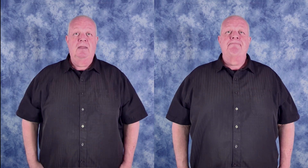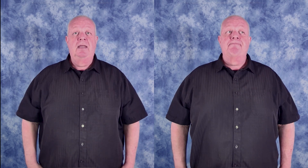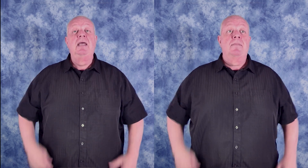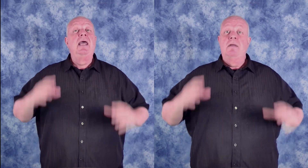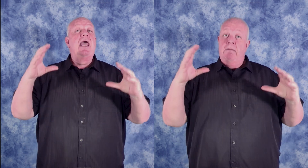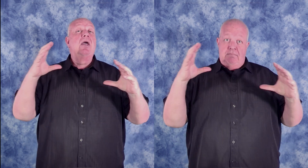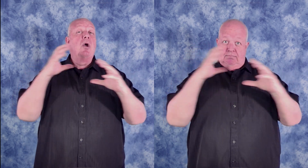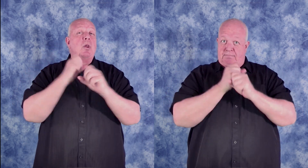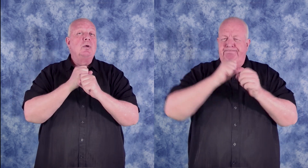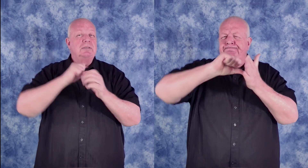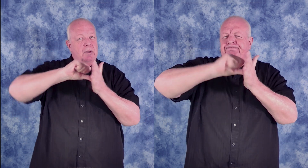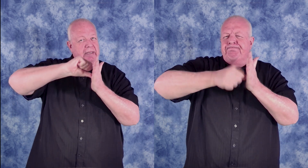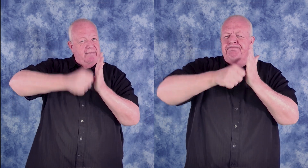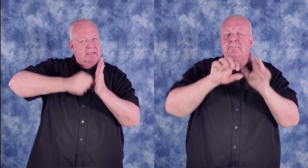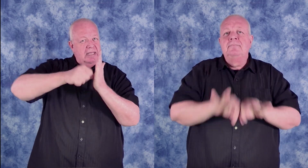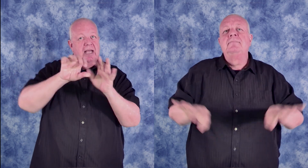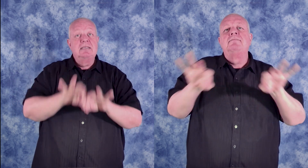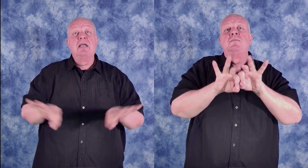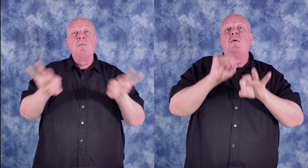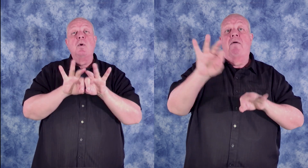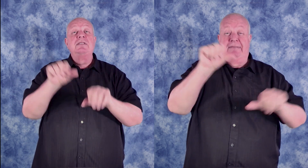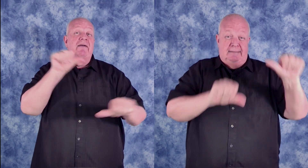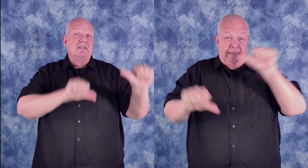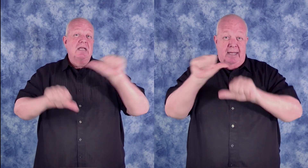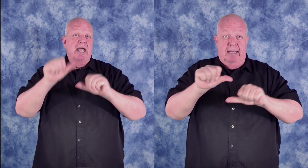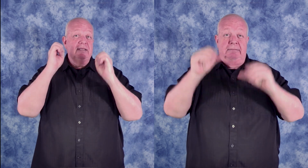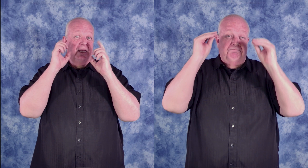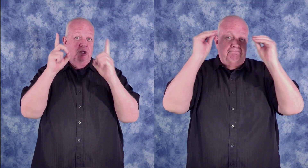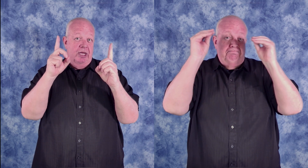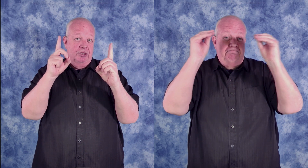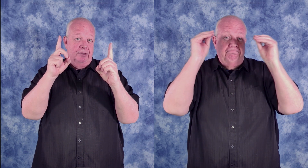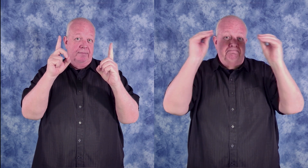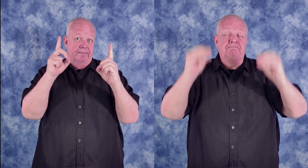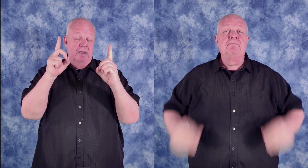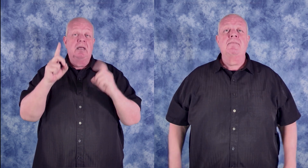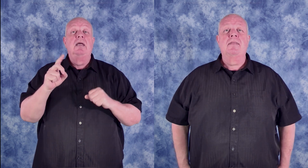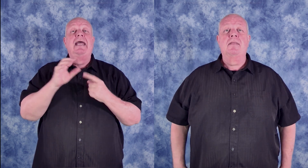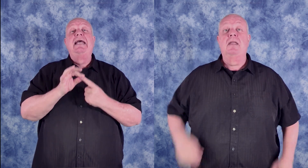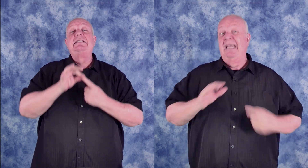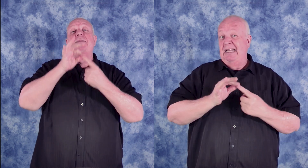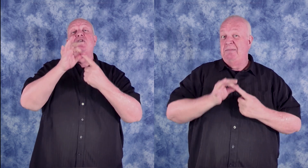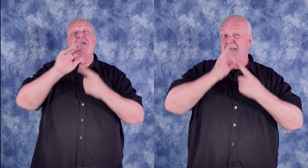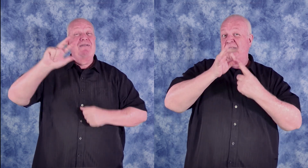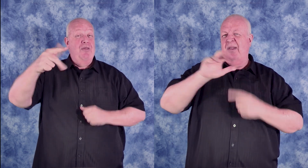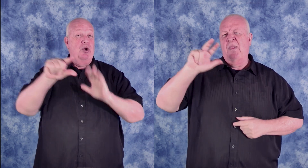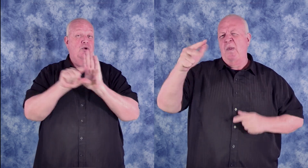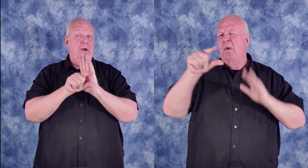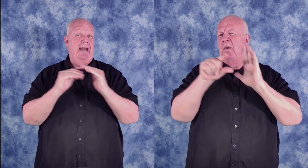In conclusion, I would like to emphasize the importance of science education, especially at the